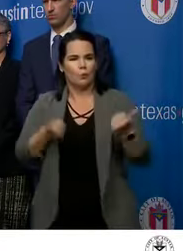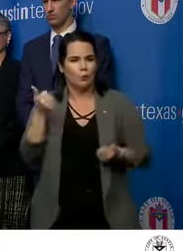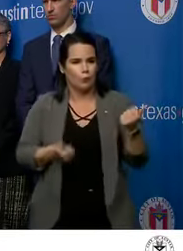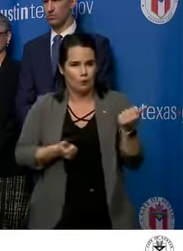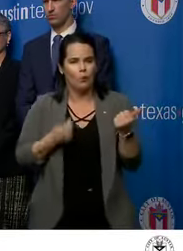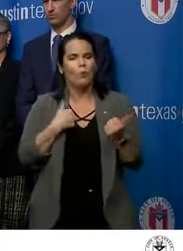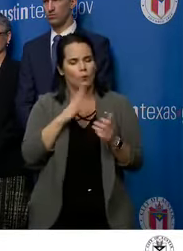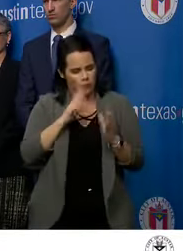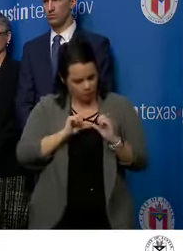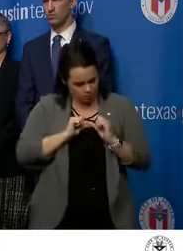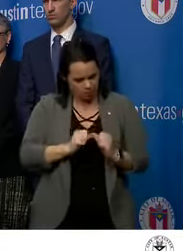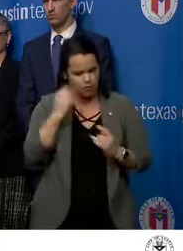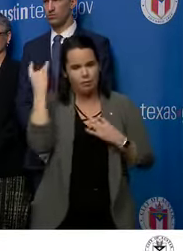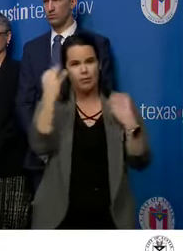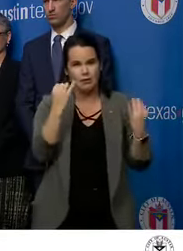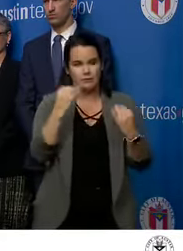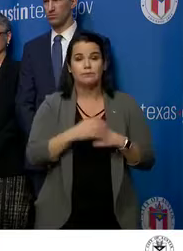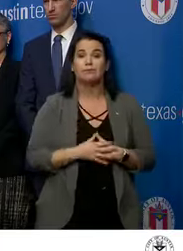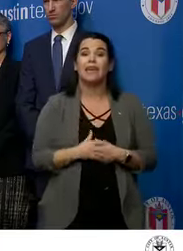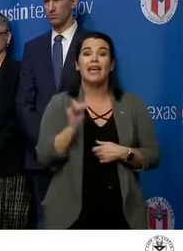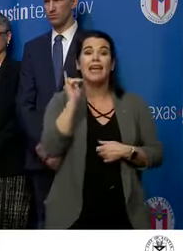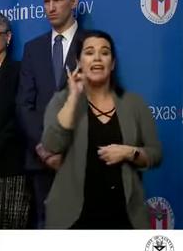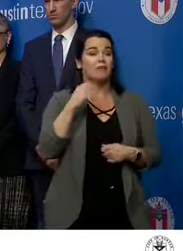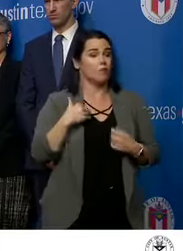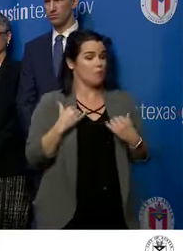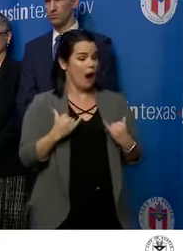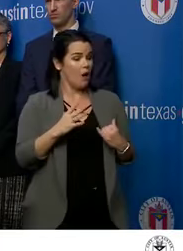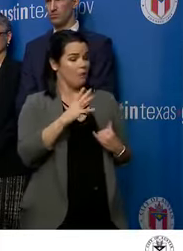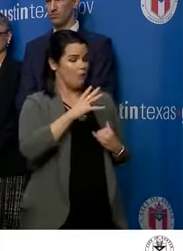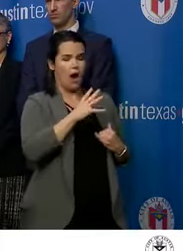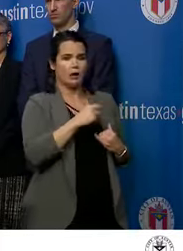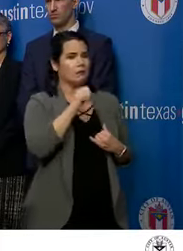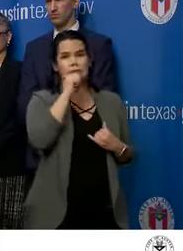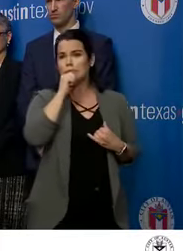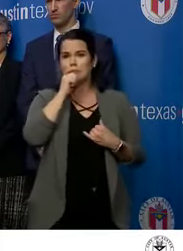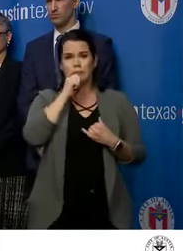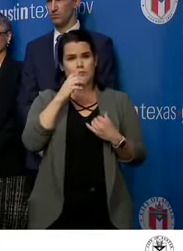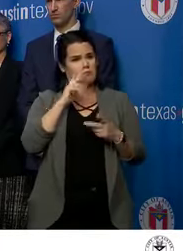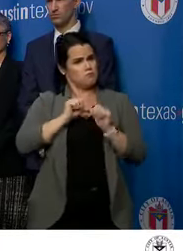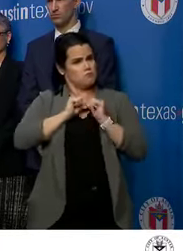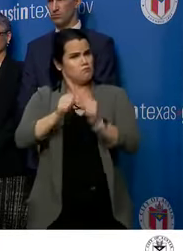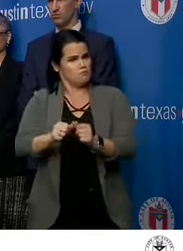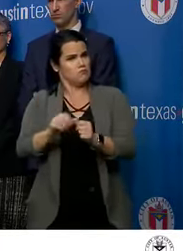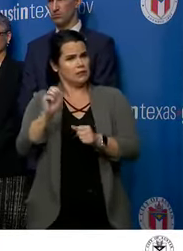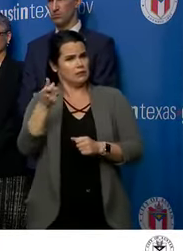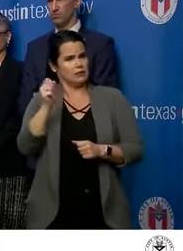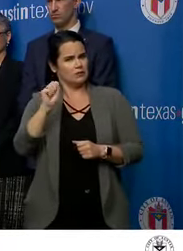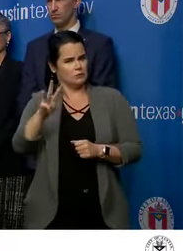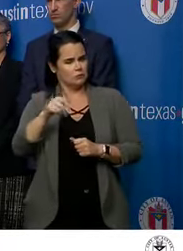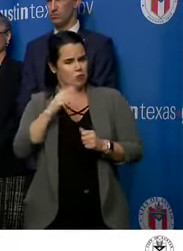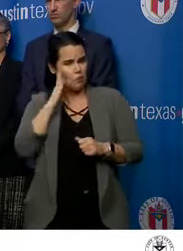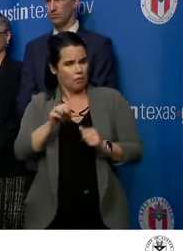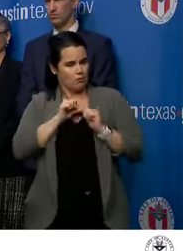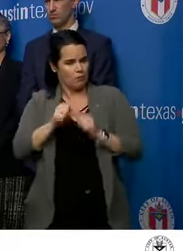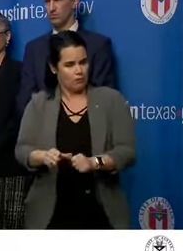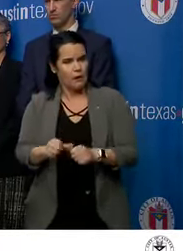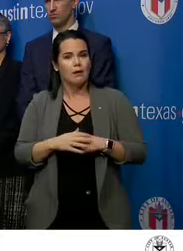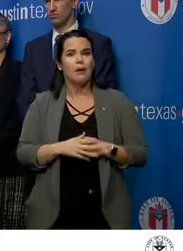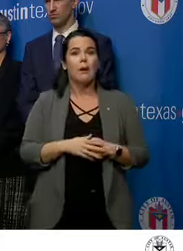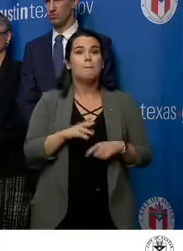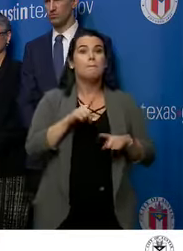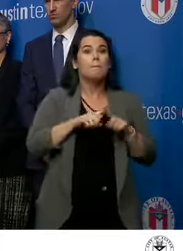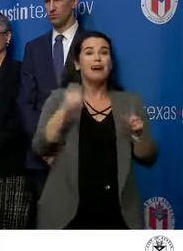recommendation from our expert professional medical folks changes, then we will immediately